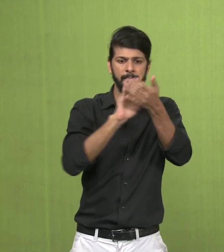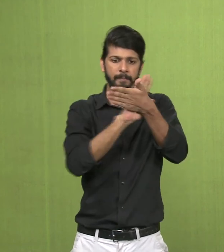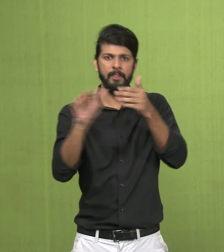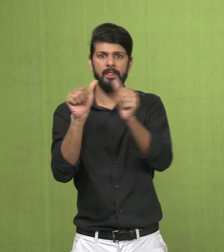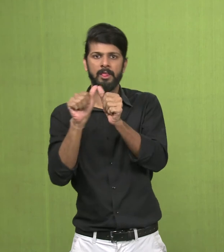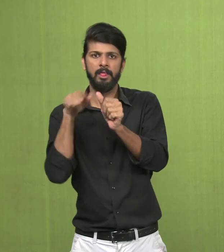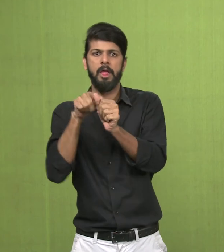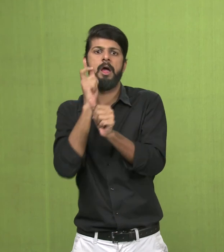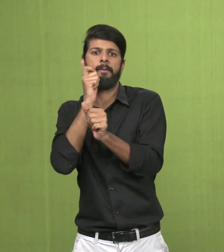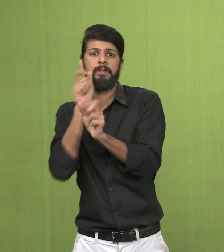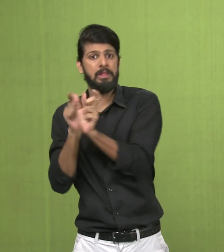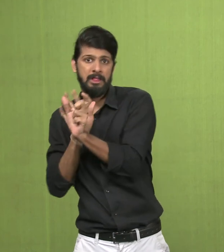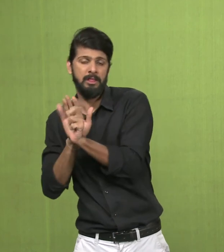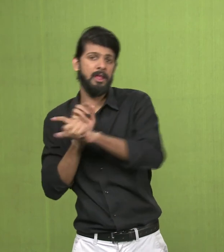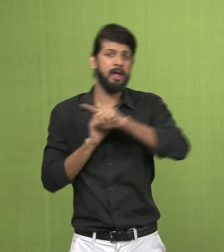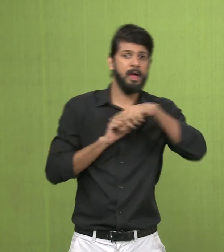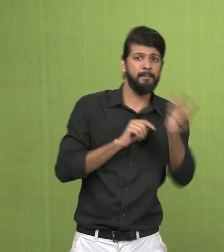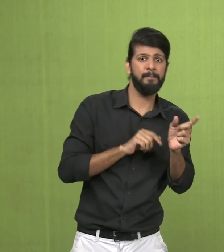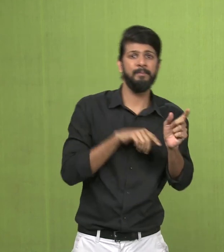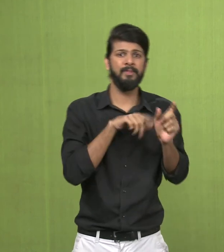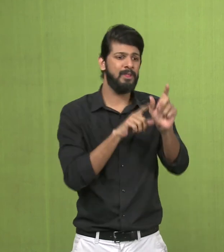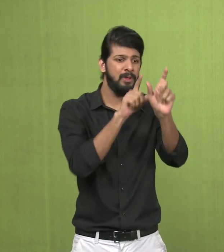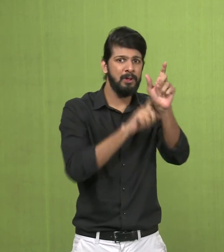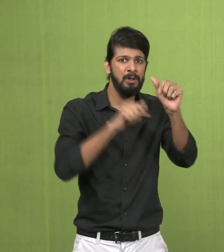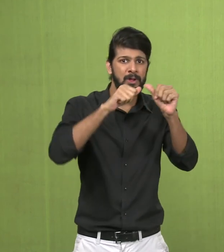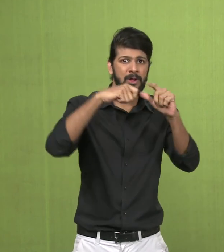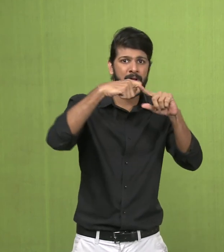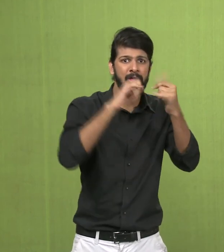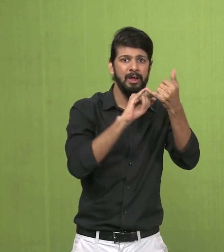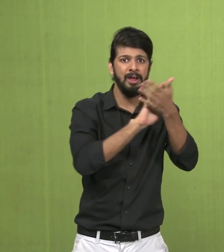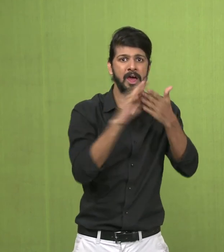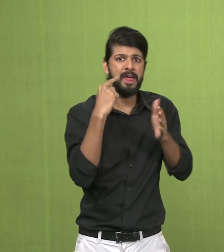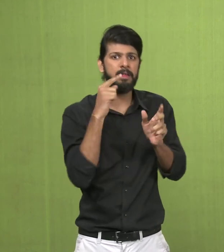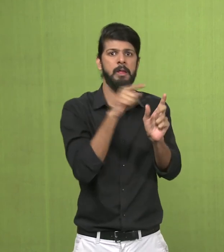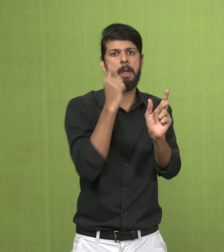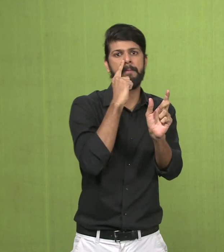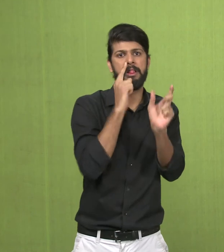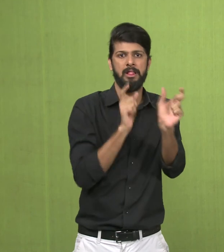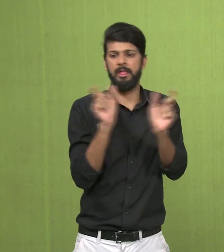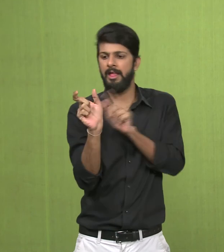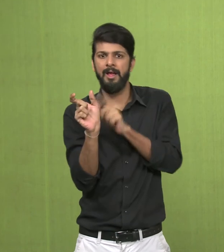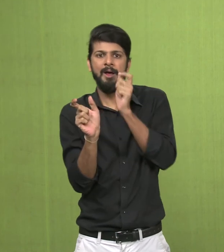a yaksha. That is a male and the Yakshi is a female.